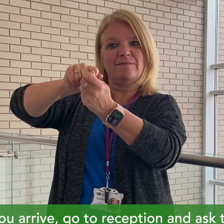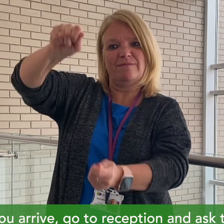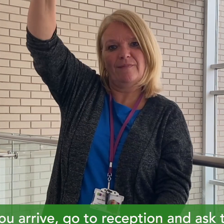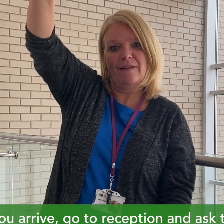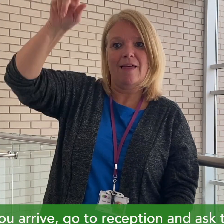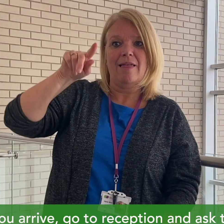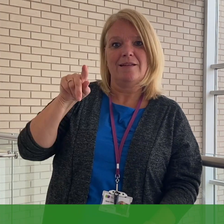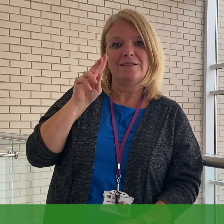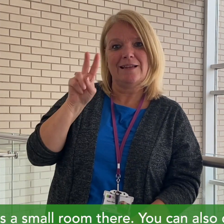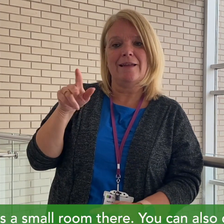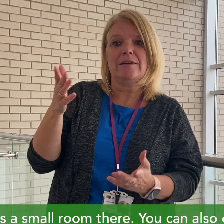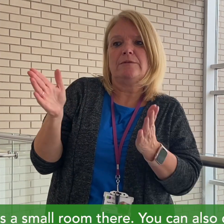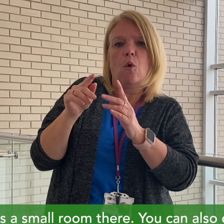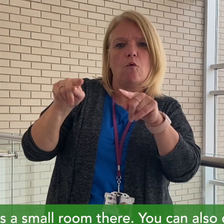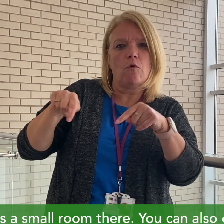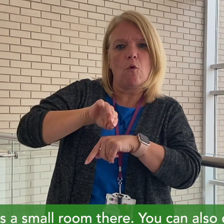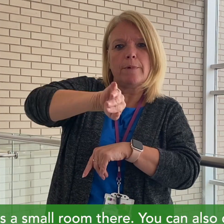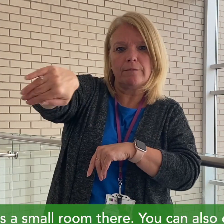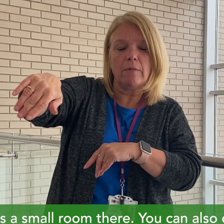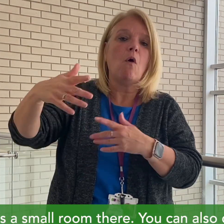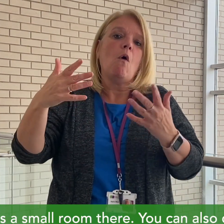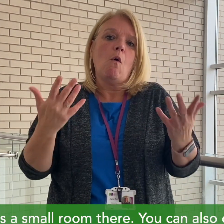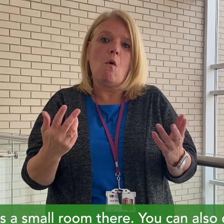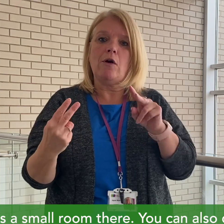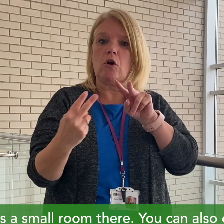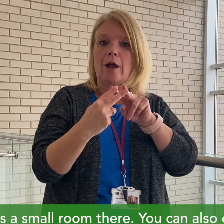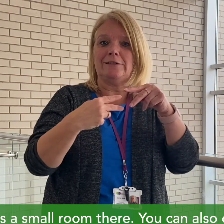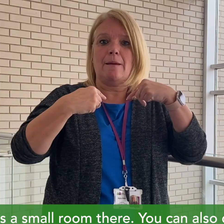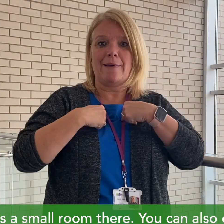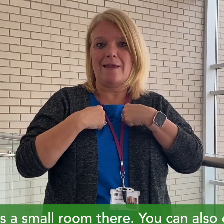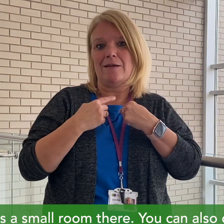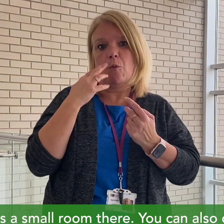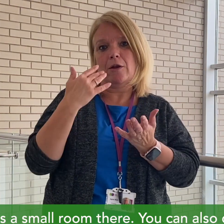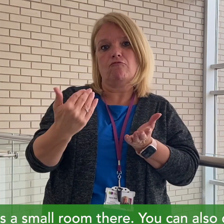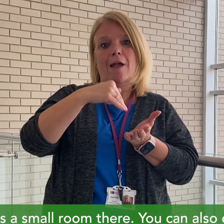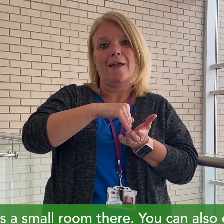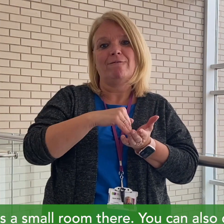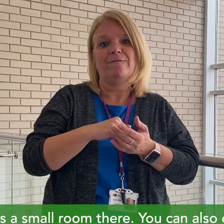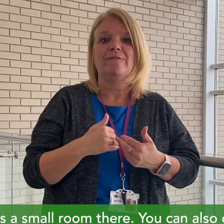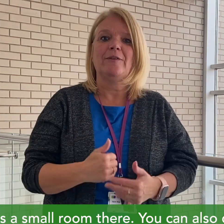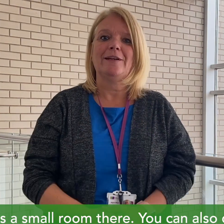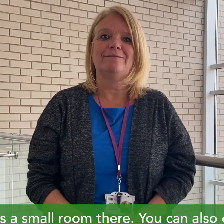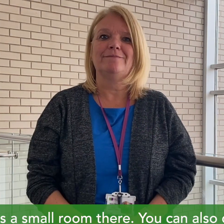where I am. There is a small room there. You can also contact me to let me know when you have arrived.